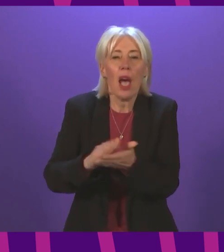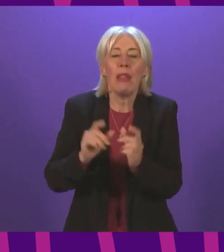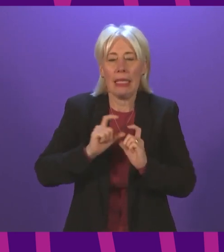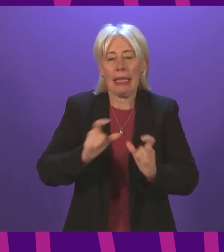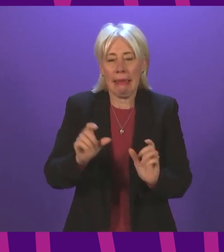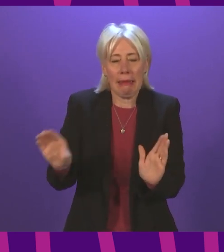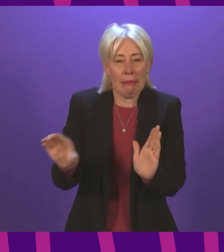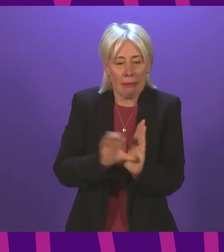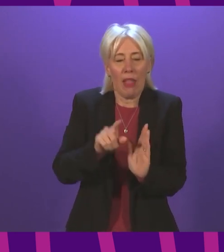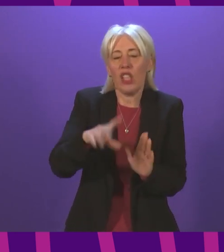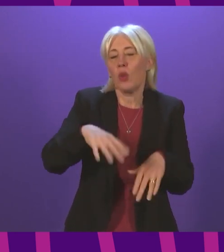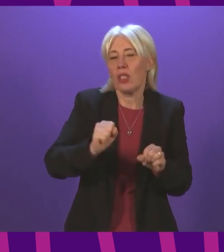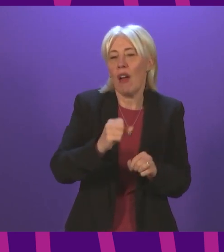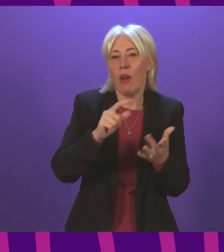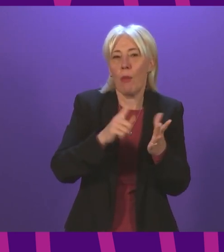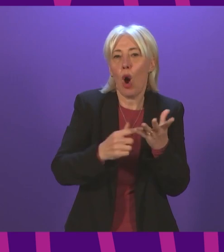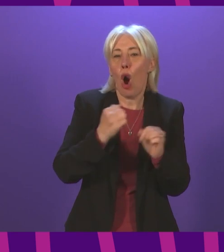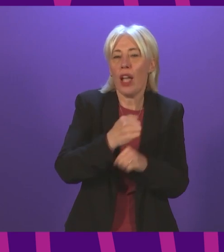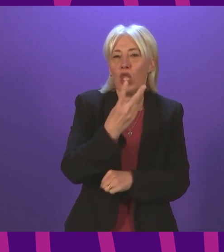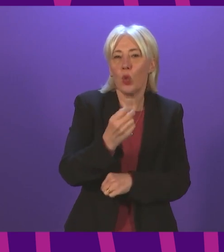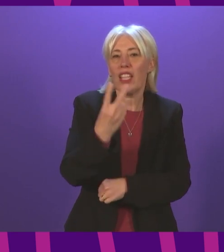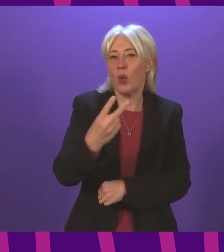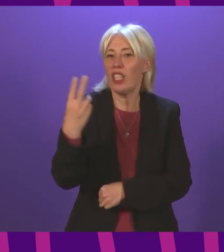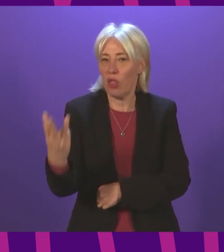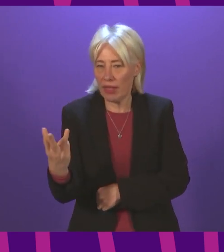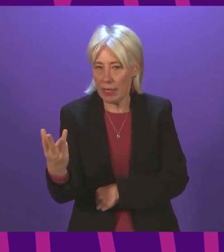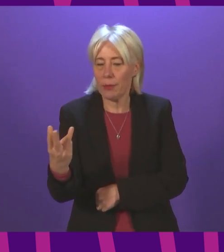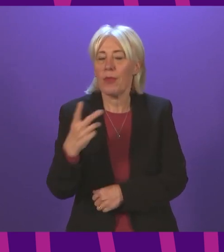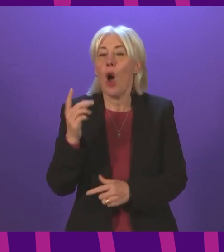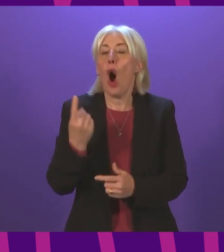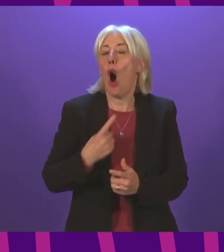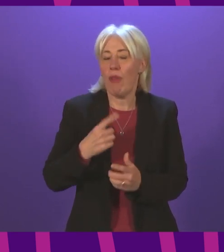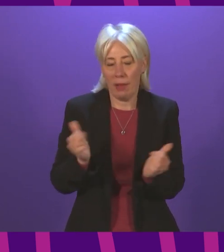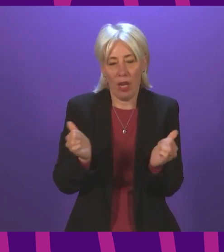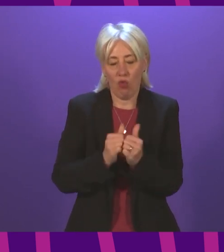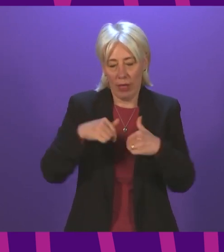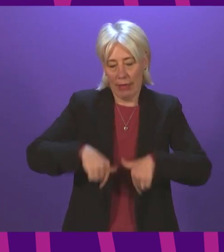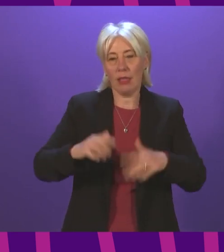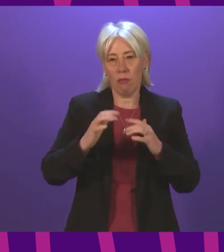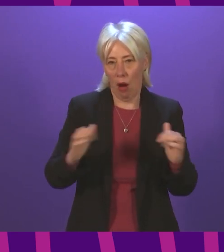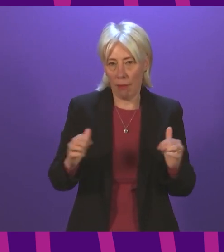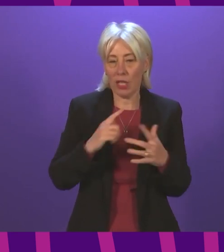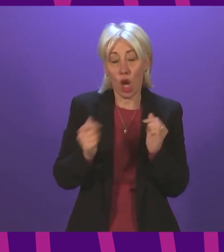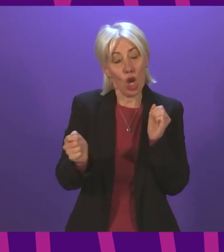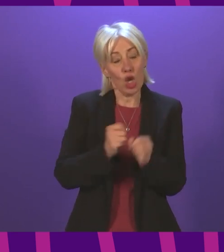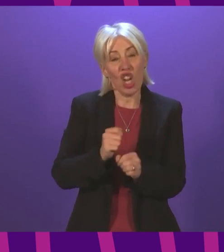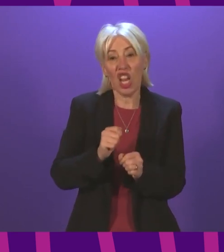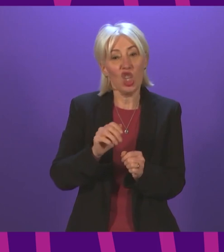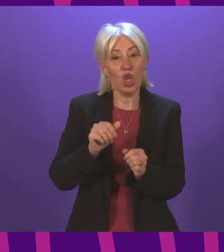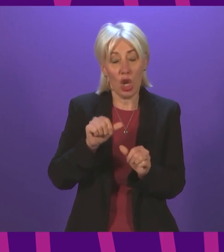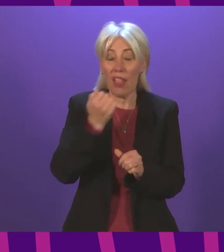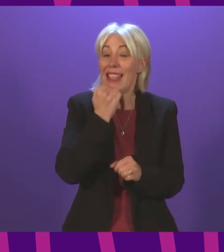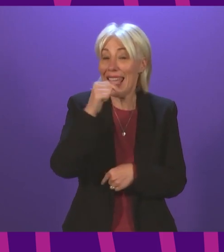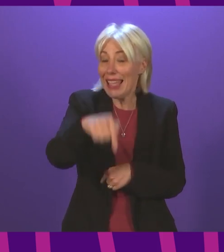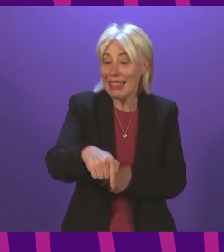2023. And that is in a timetable that has already been approved by Parliament. There are no plans to change this timetable because